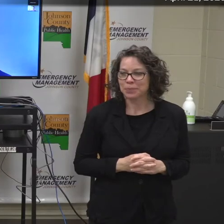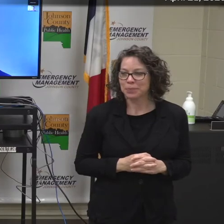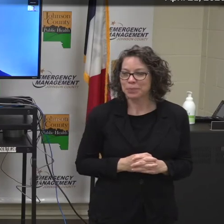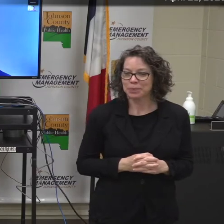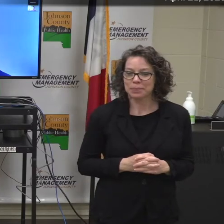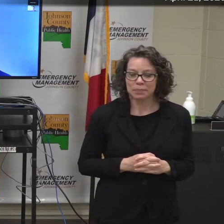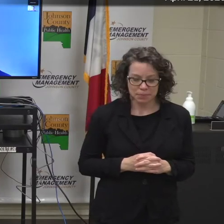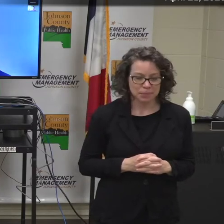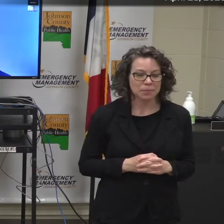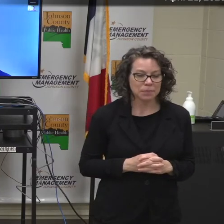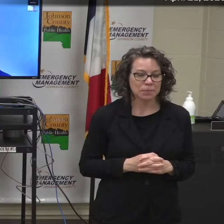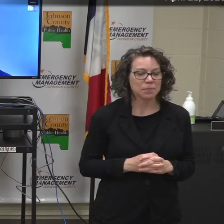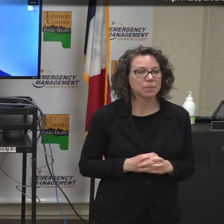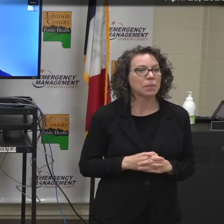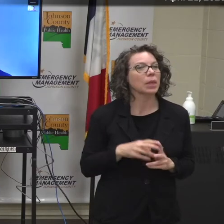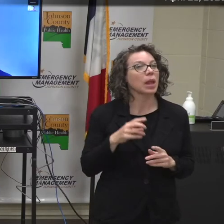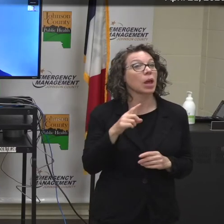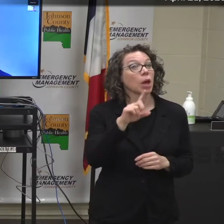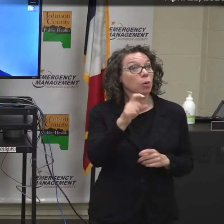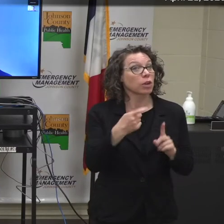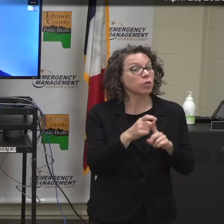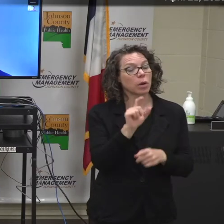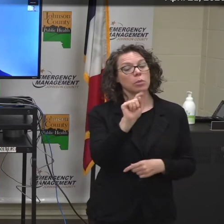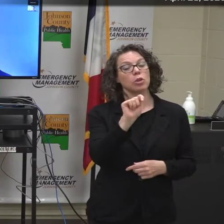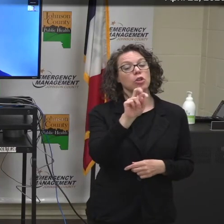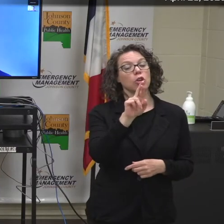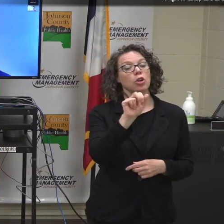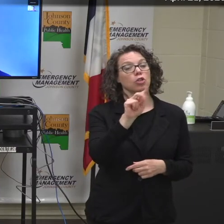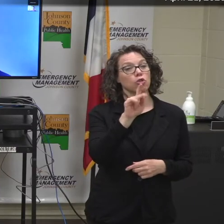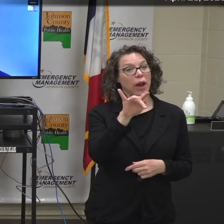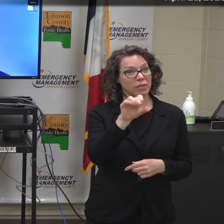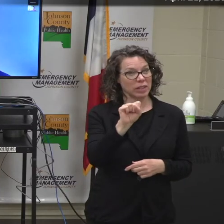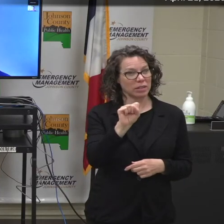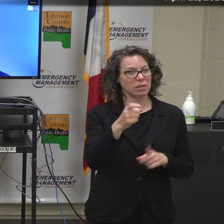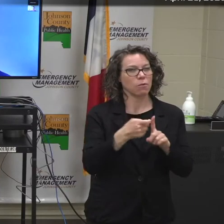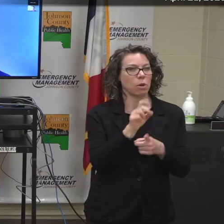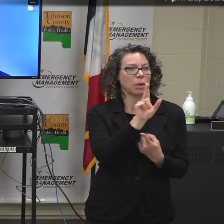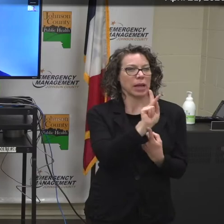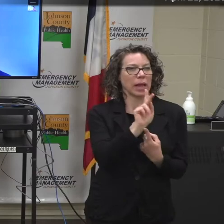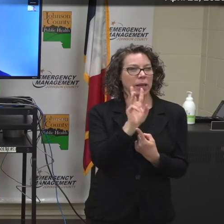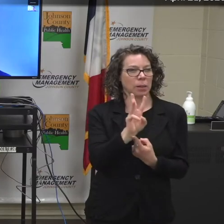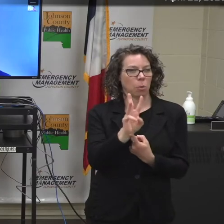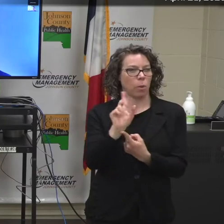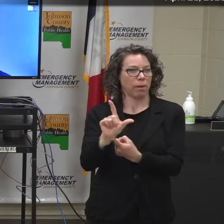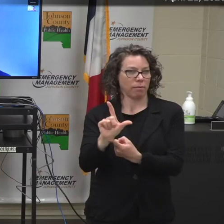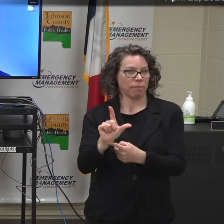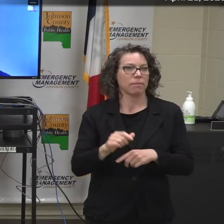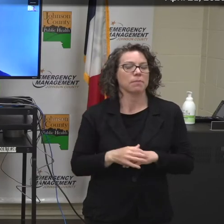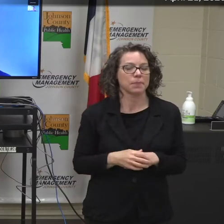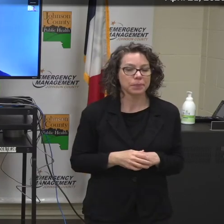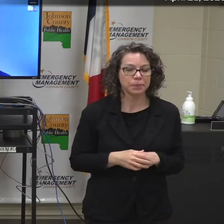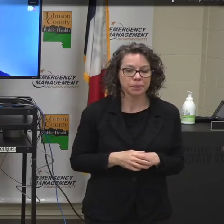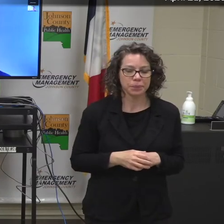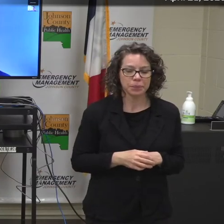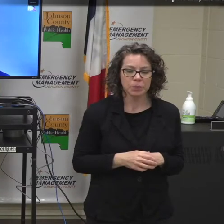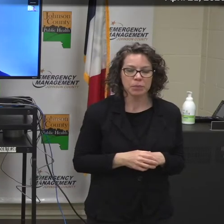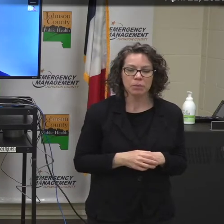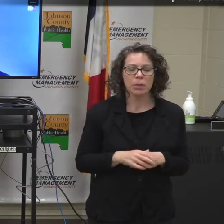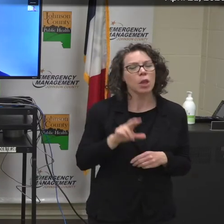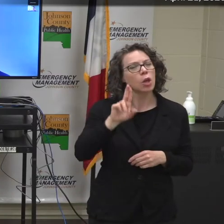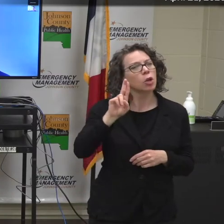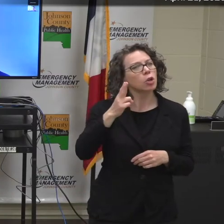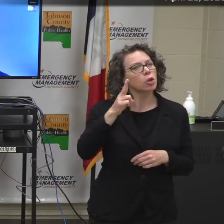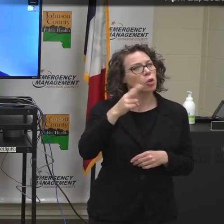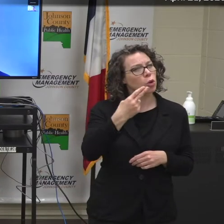All right. We have a question from Travis Brees with KWWL. Has UIHC considered